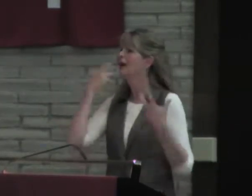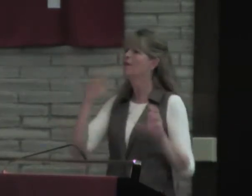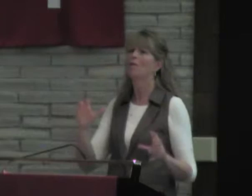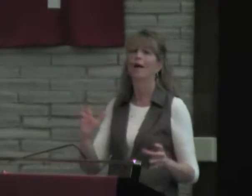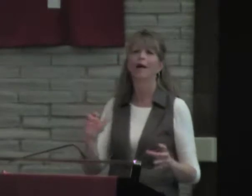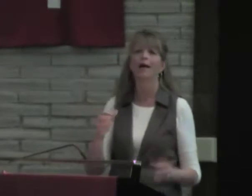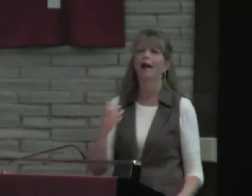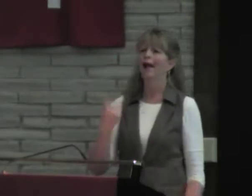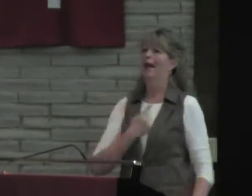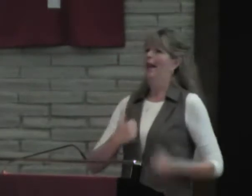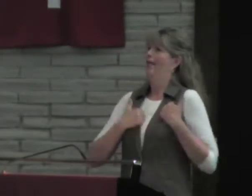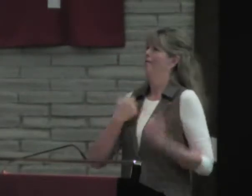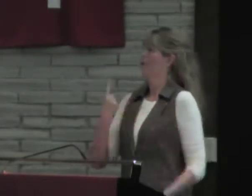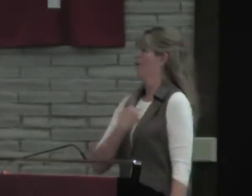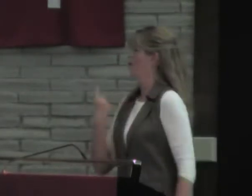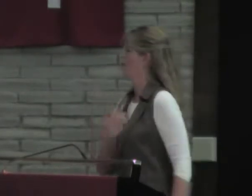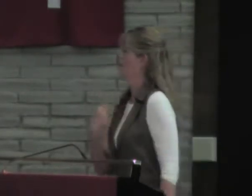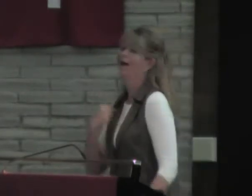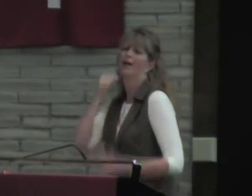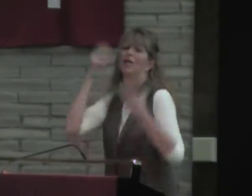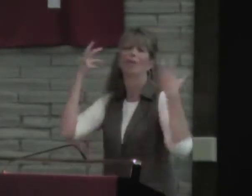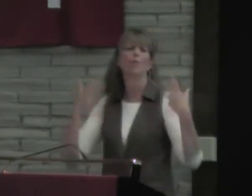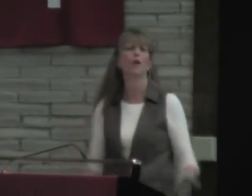I don't want to be sick. I don't want to live alone.